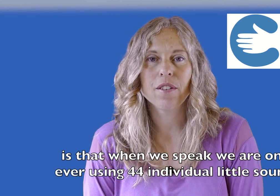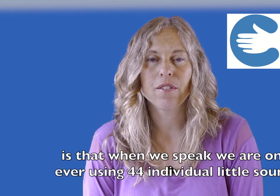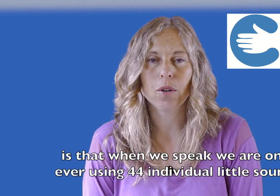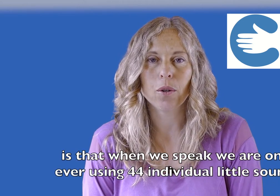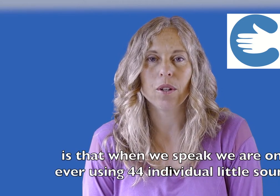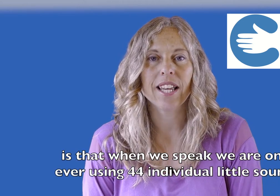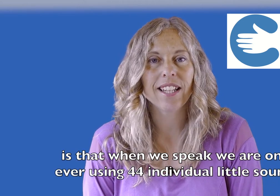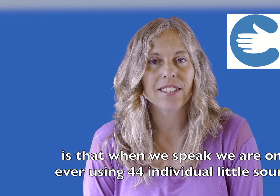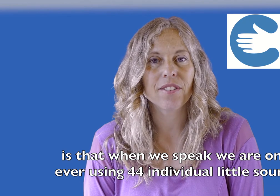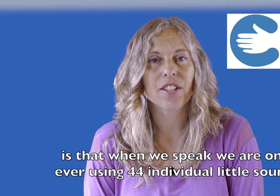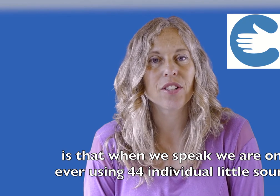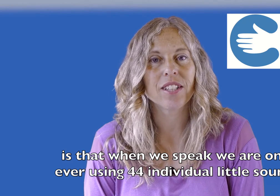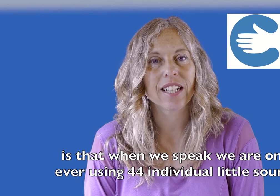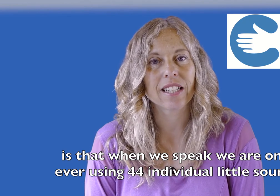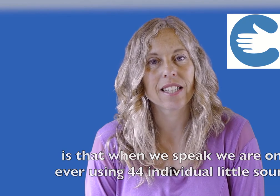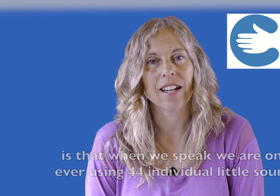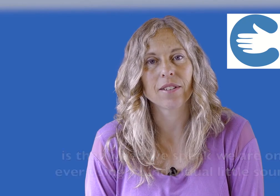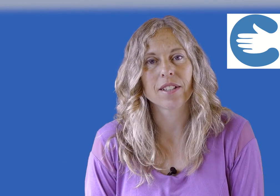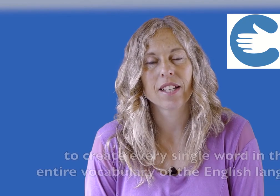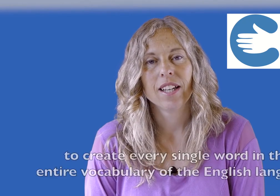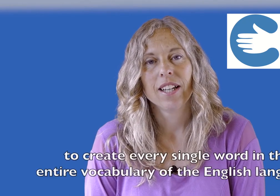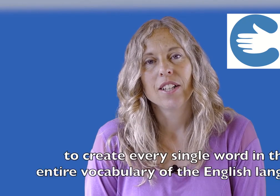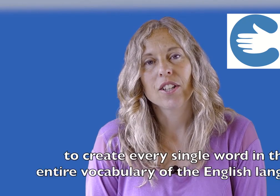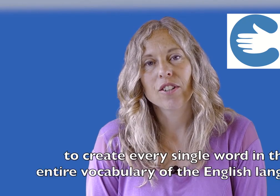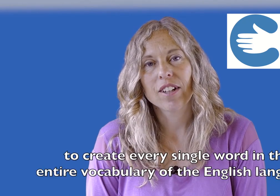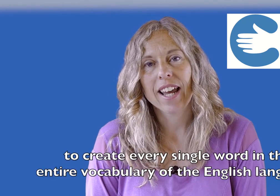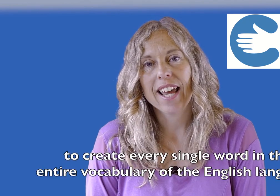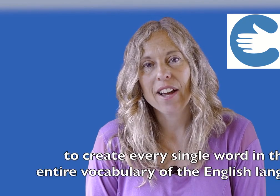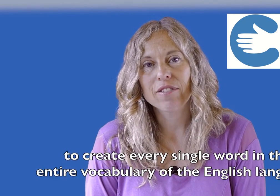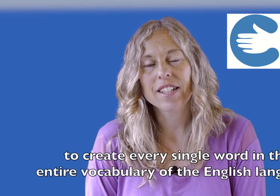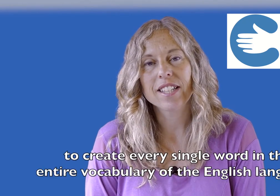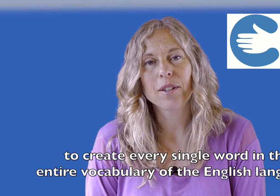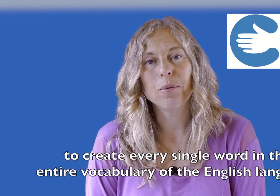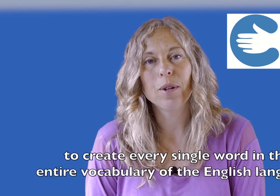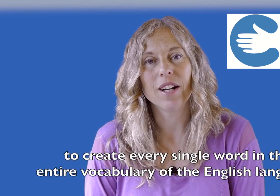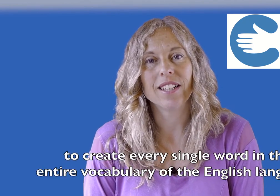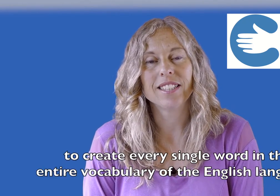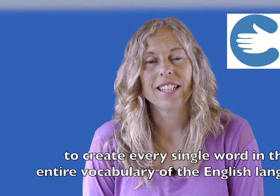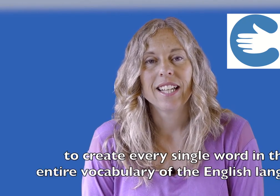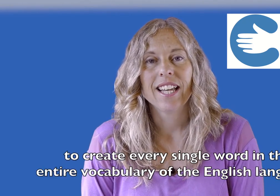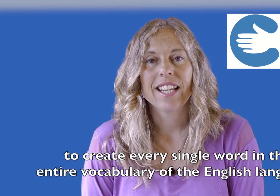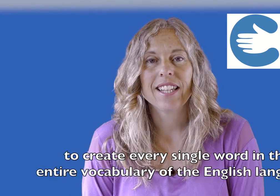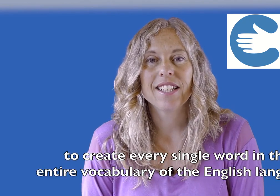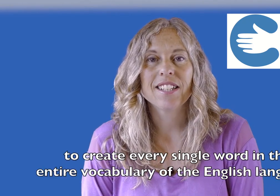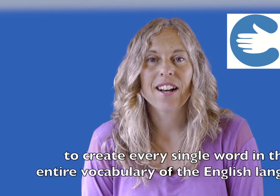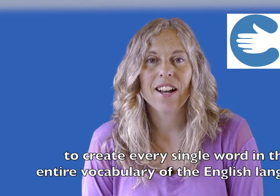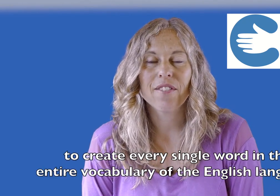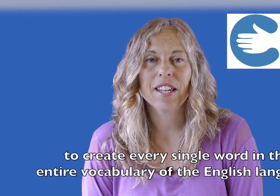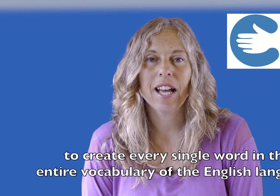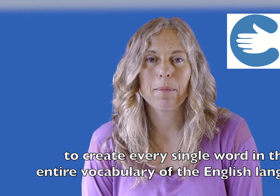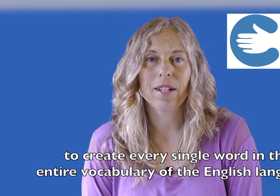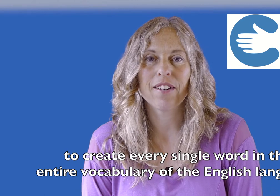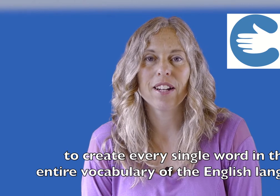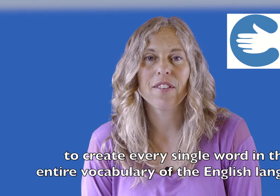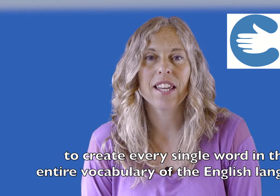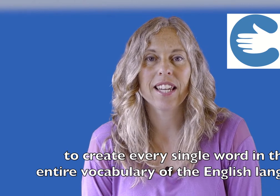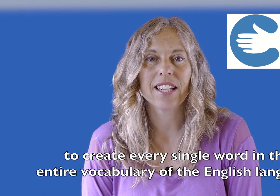individual little sounds to create every single word in the entire vocabulary of the English